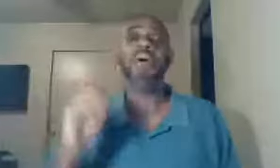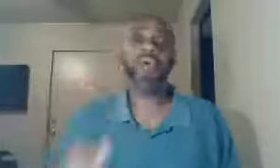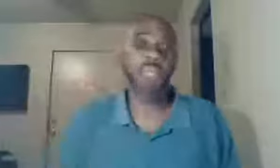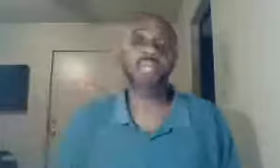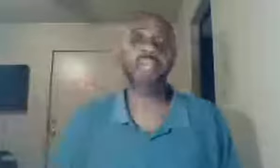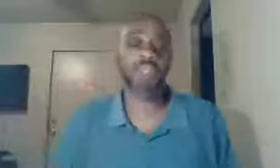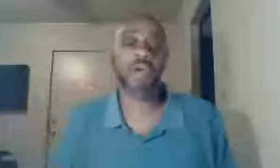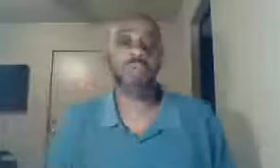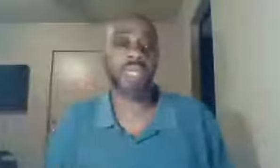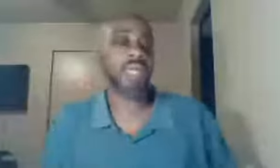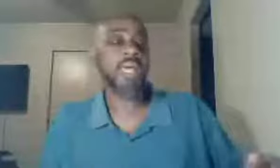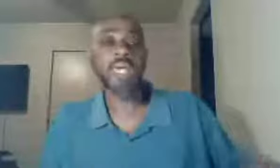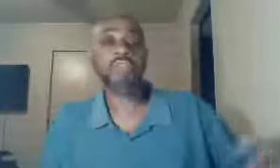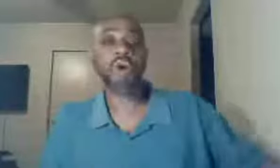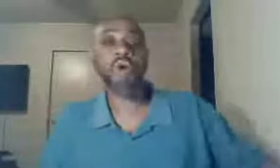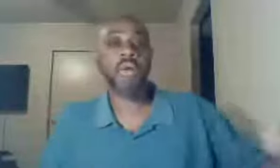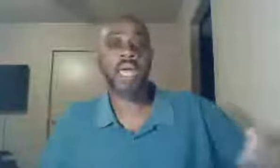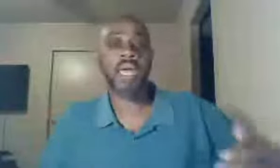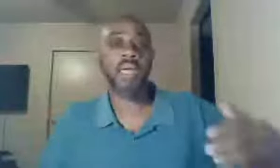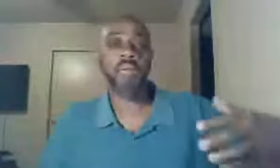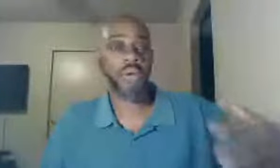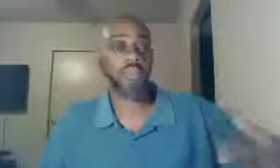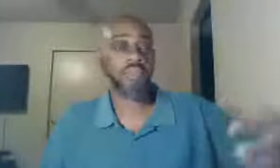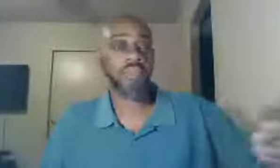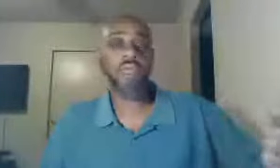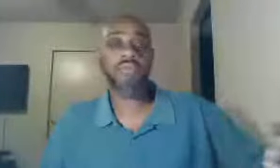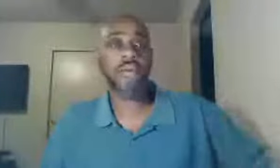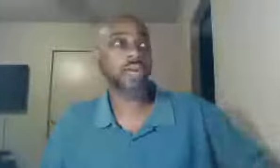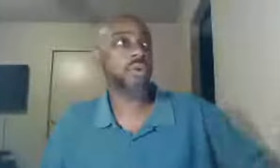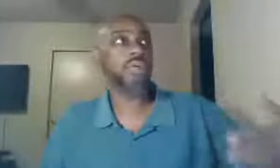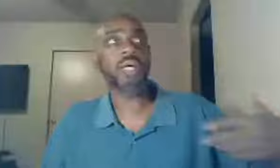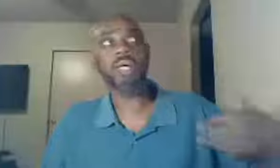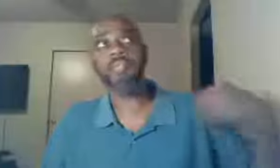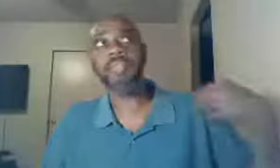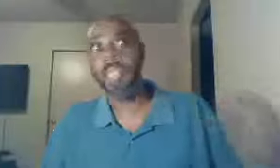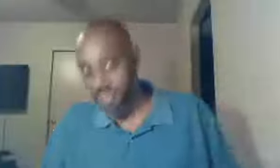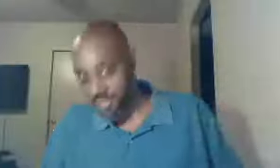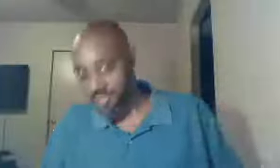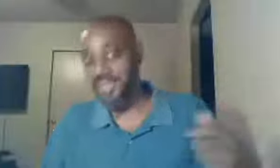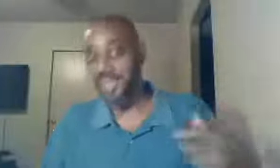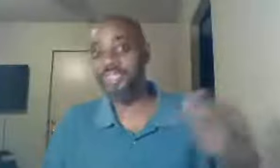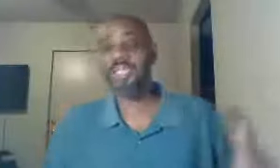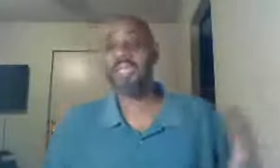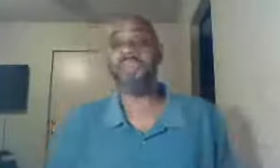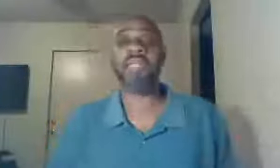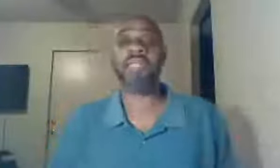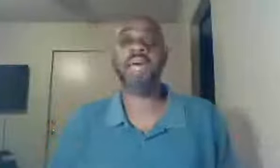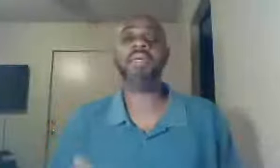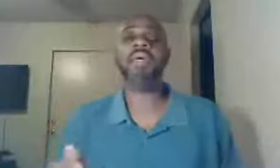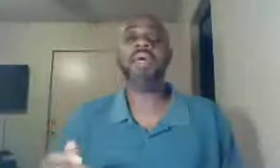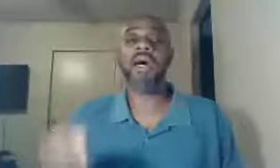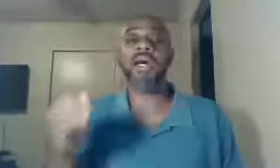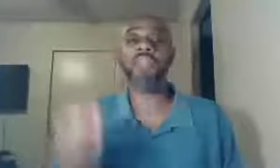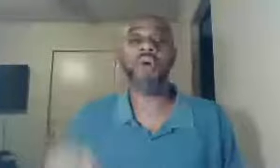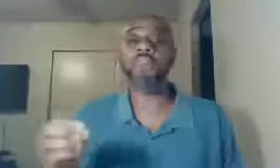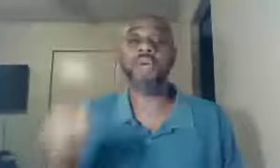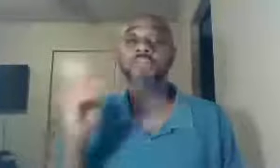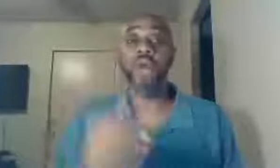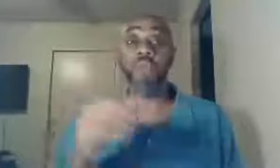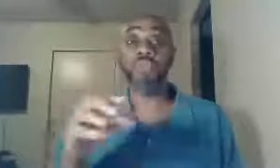who literally told me, he told one of the fellow leaders, I'll just leave it like that, told them, don't